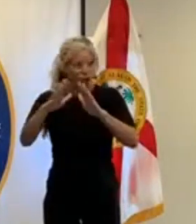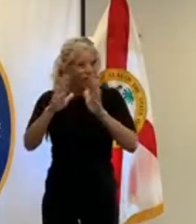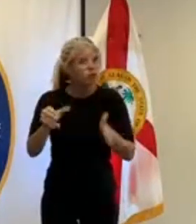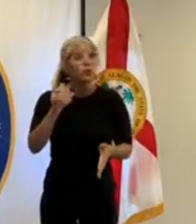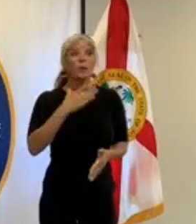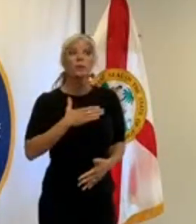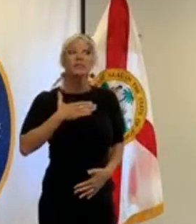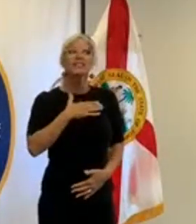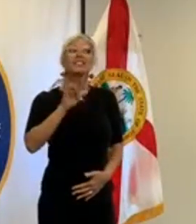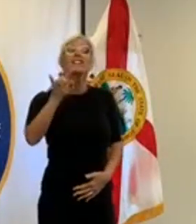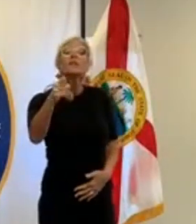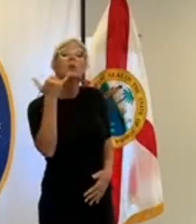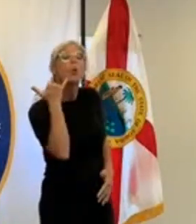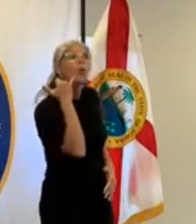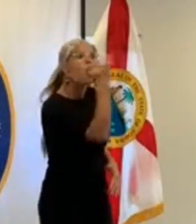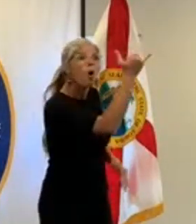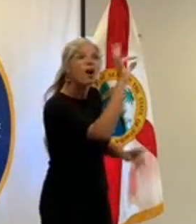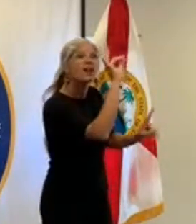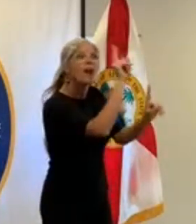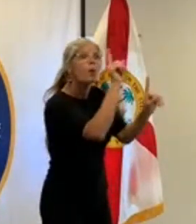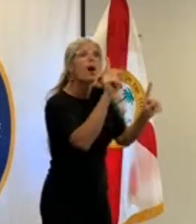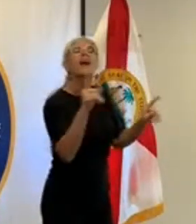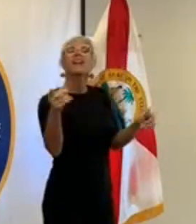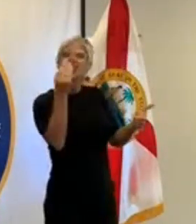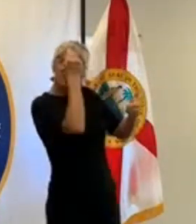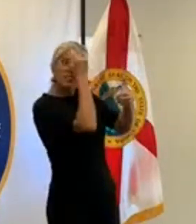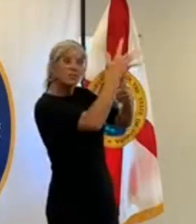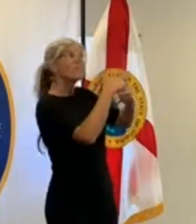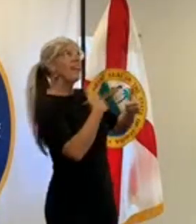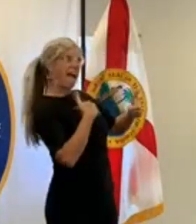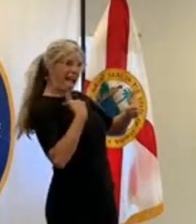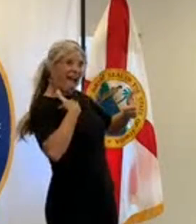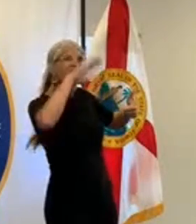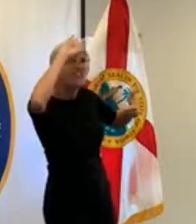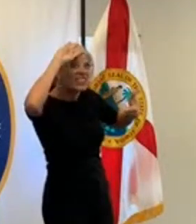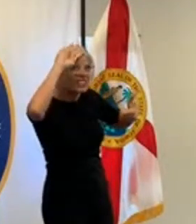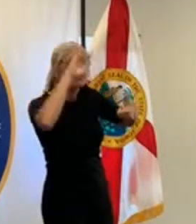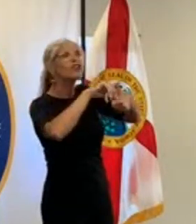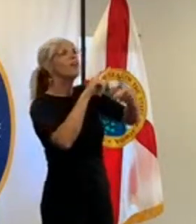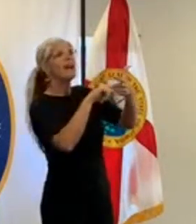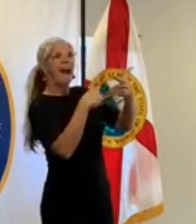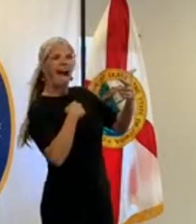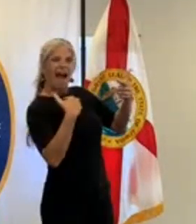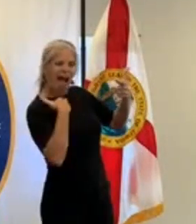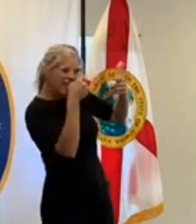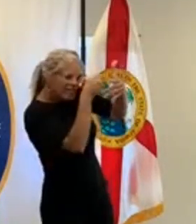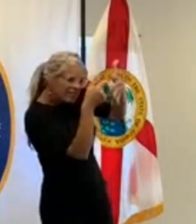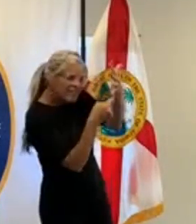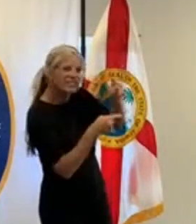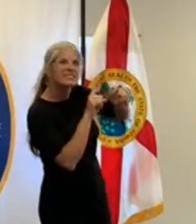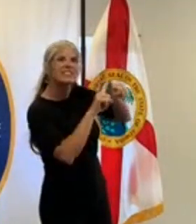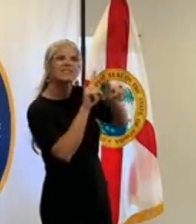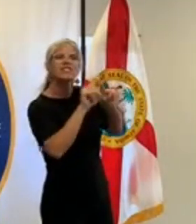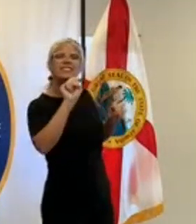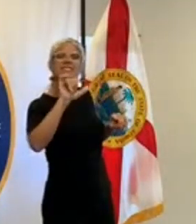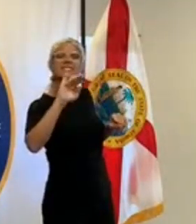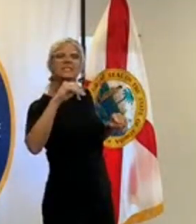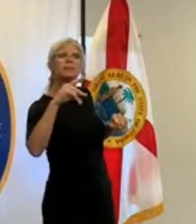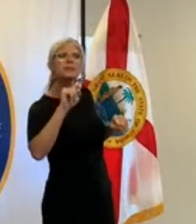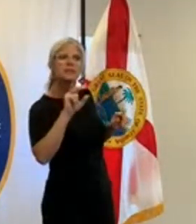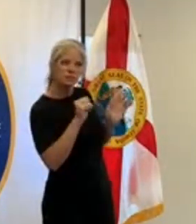travel anything along those lines it's truly going to help us be able to respond appropriately and protect our first responders also